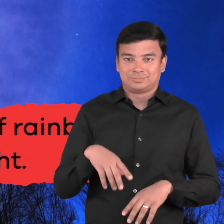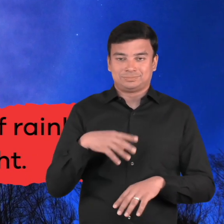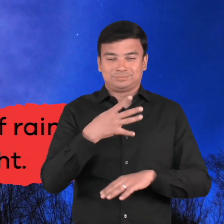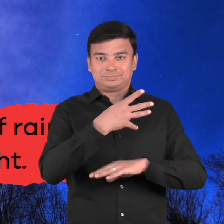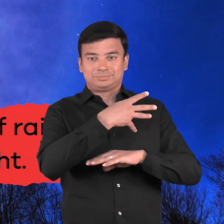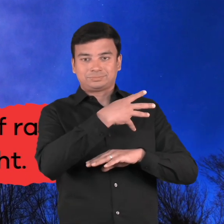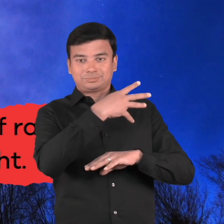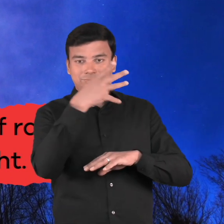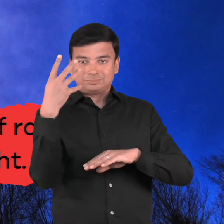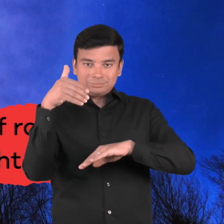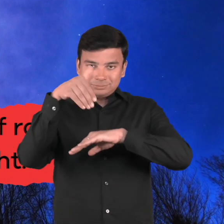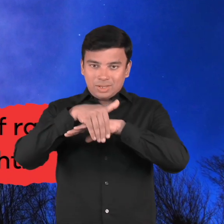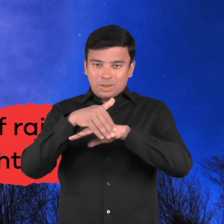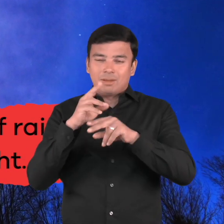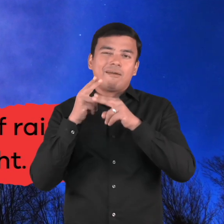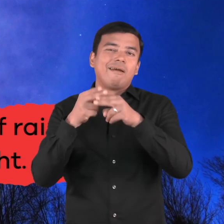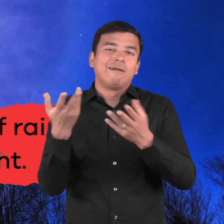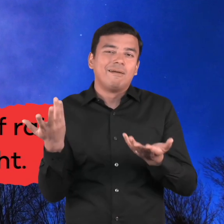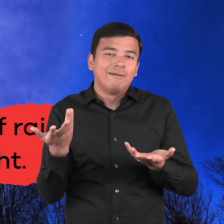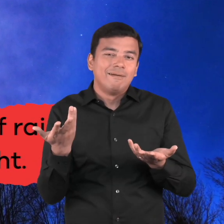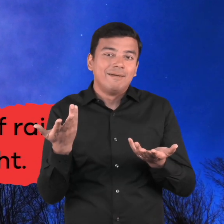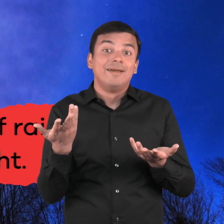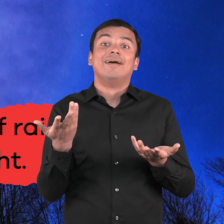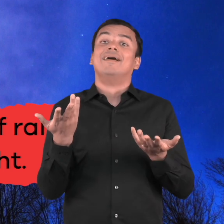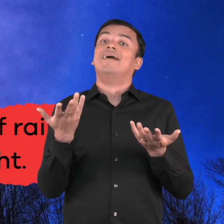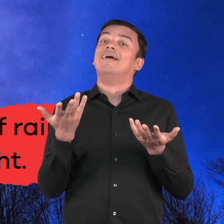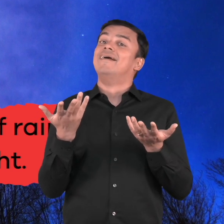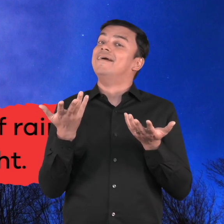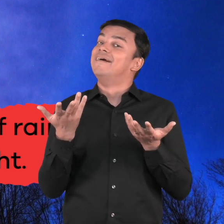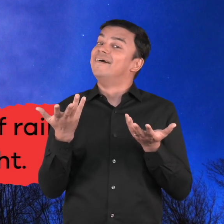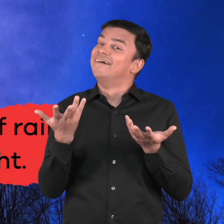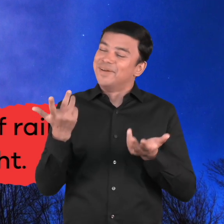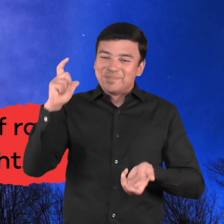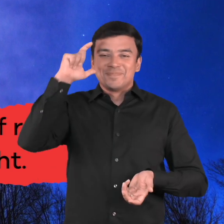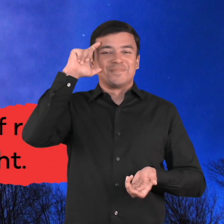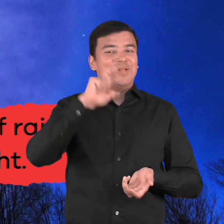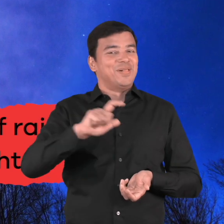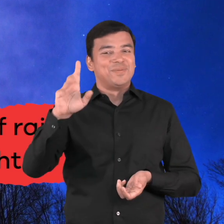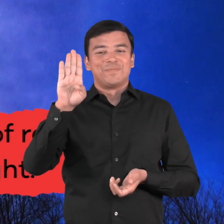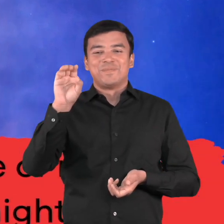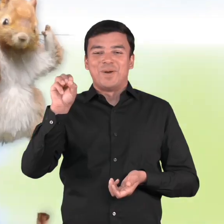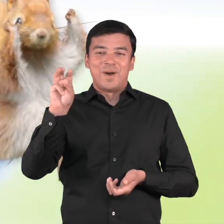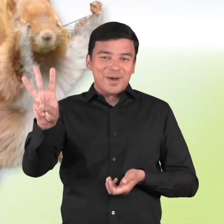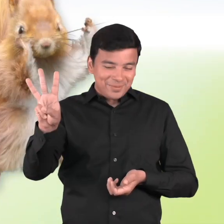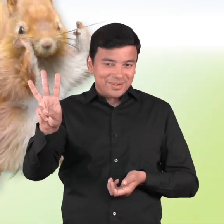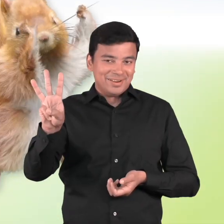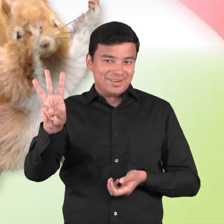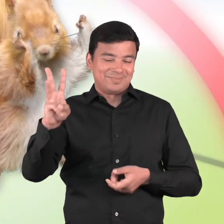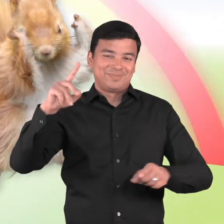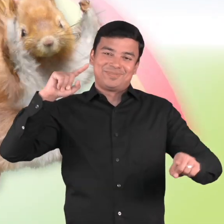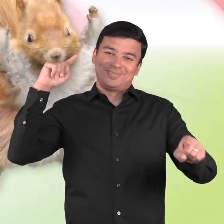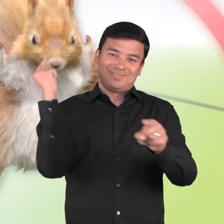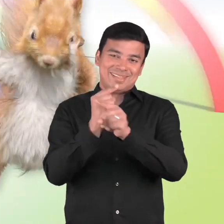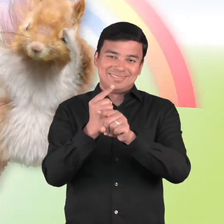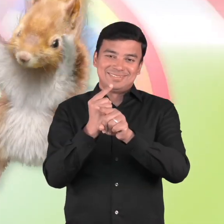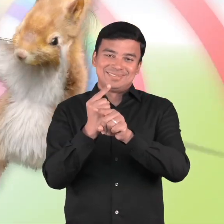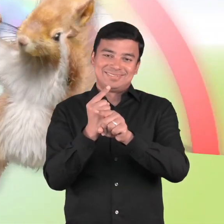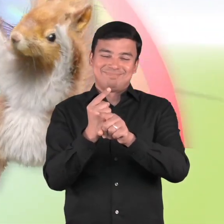happens at night. Moon bow Great job, radical rainbow